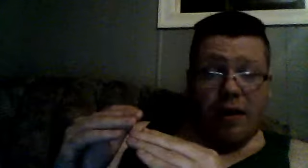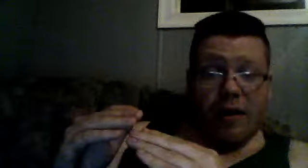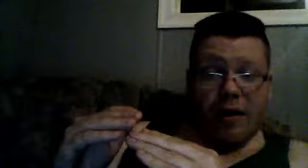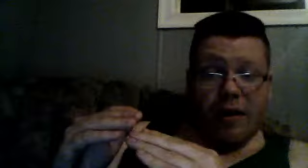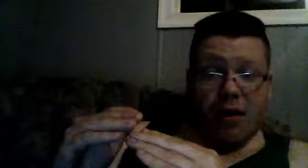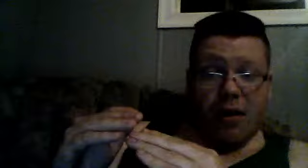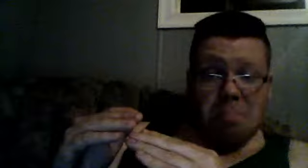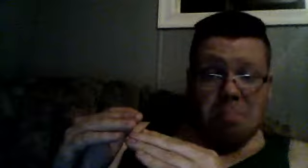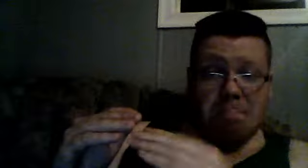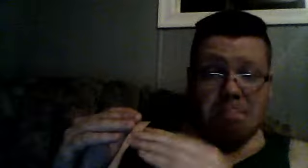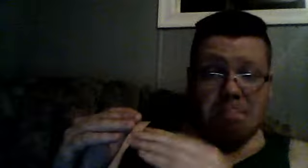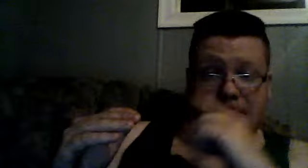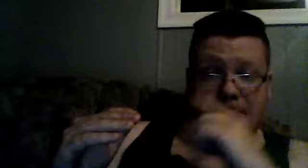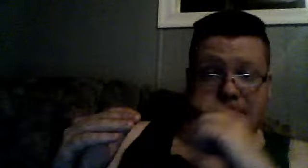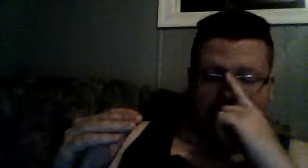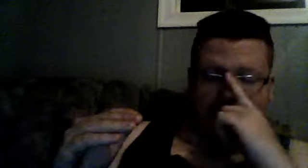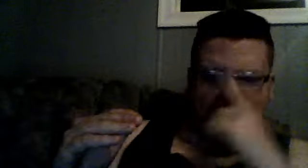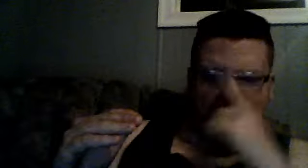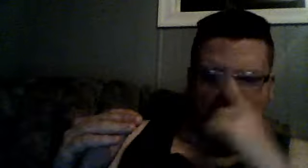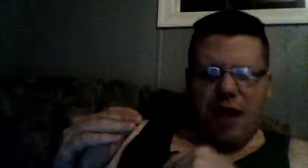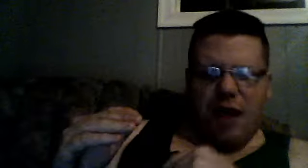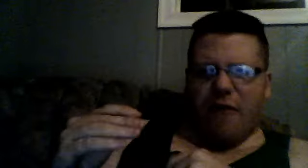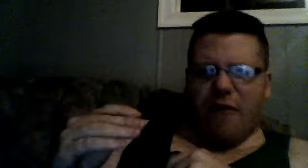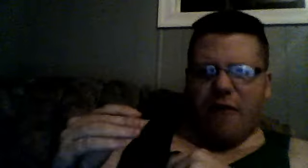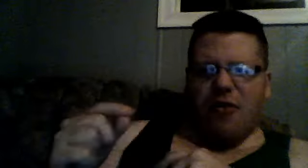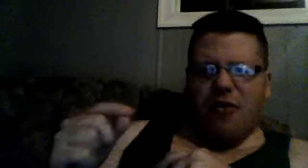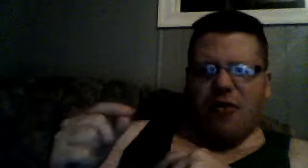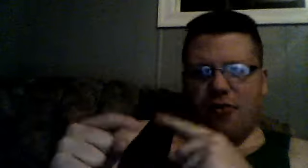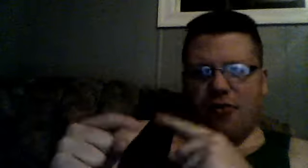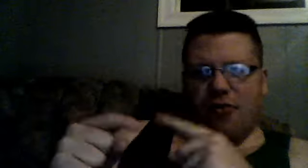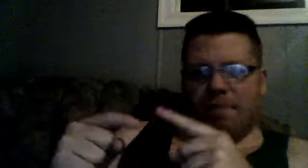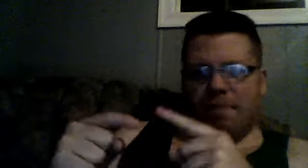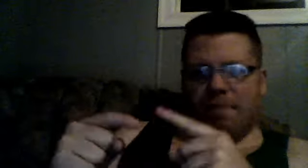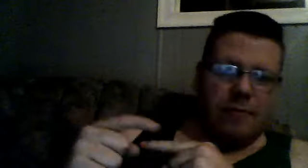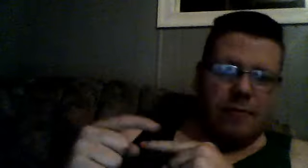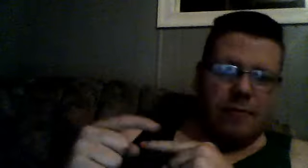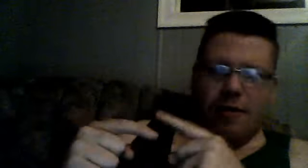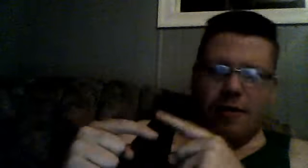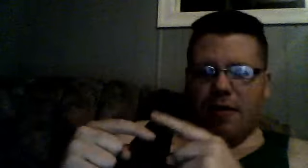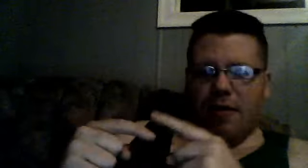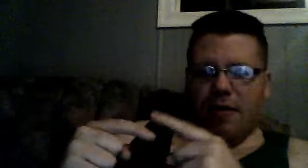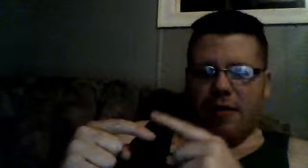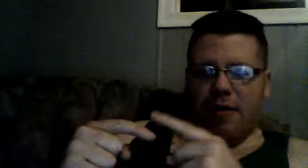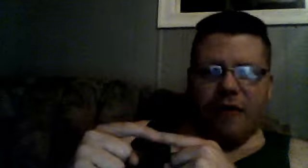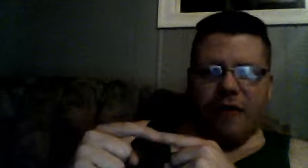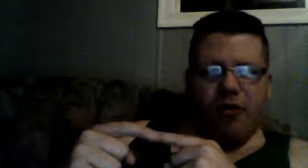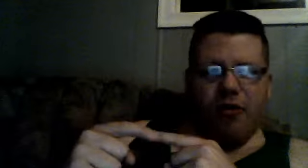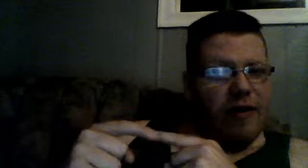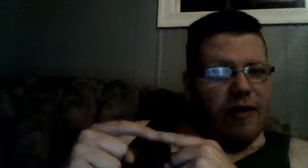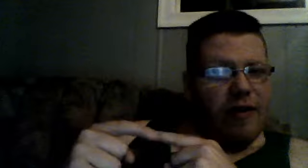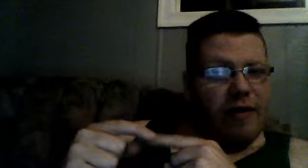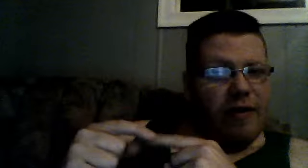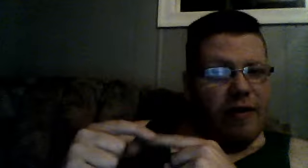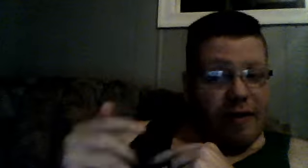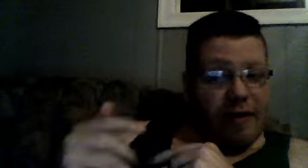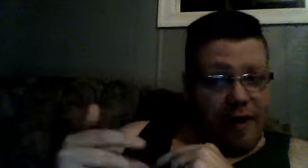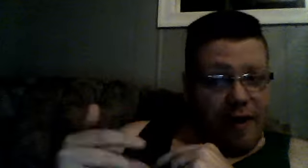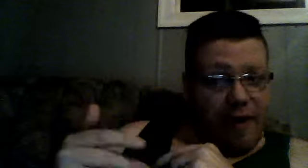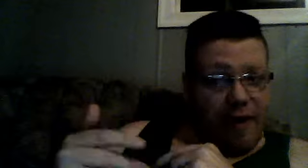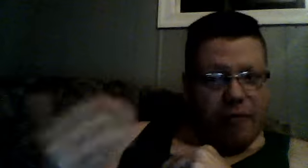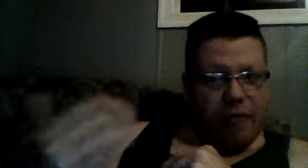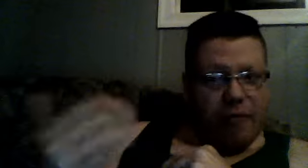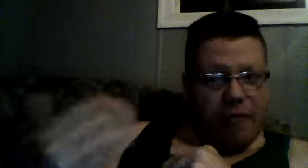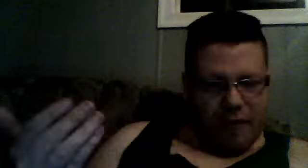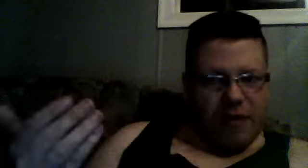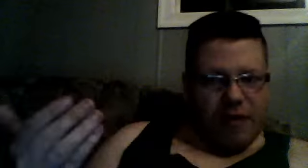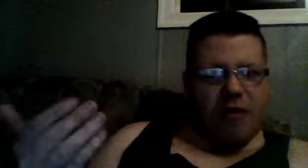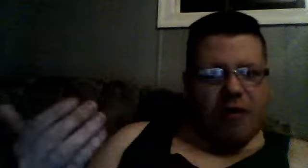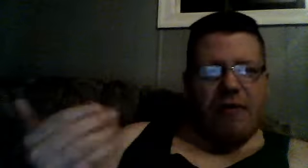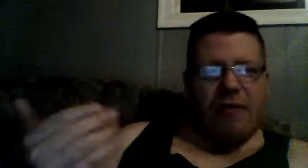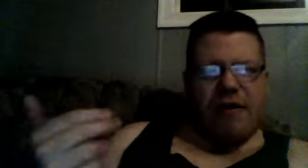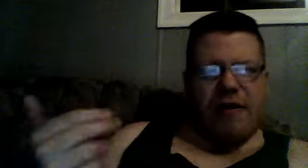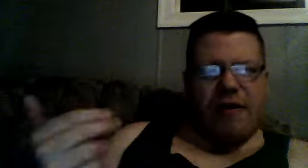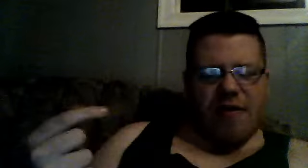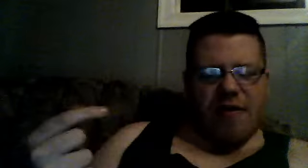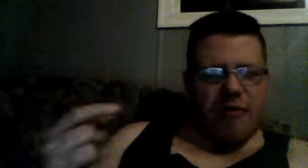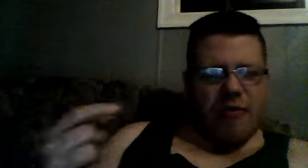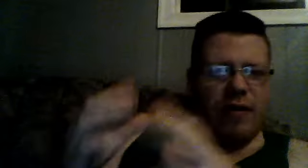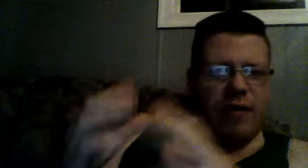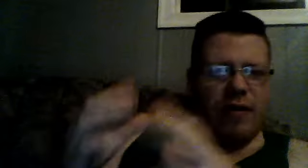heck, I caught, a few, snafus on, in the stand, which was, during the miniseries, and one in the